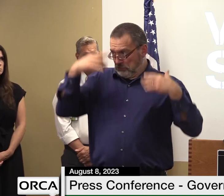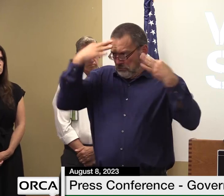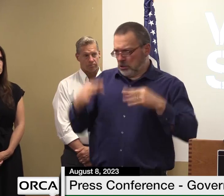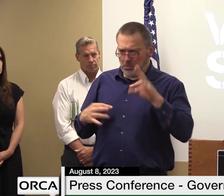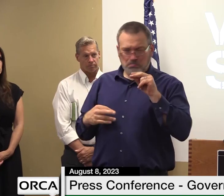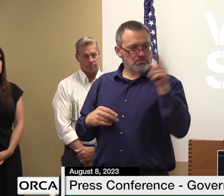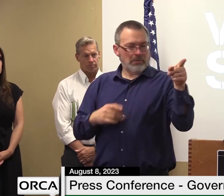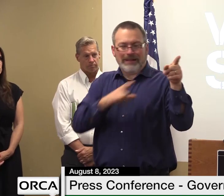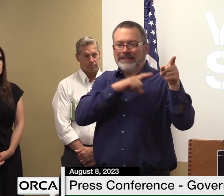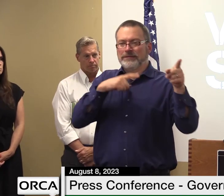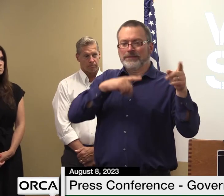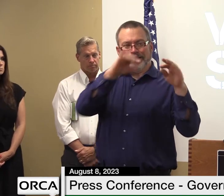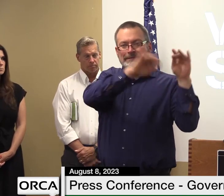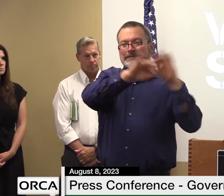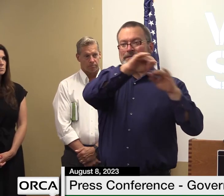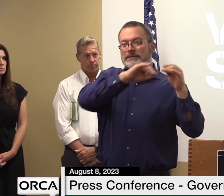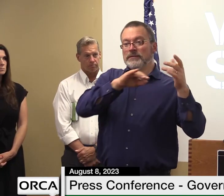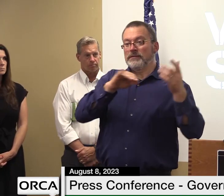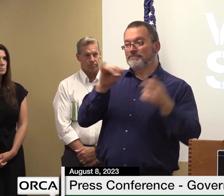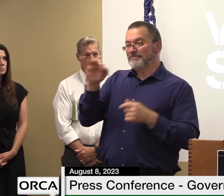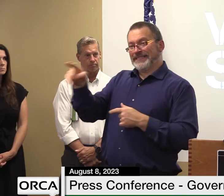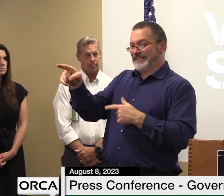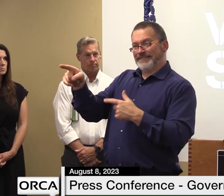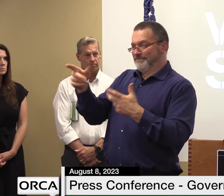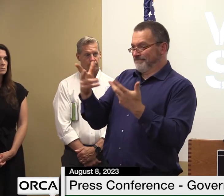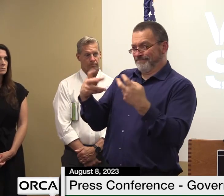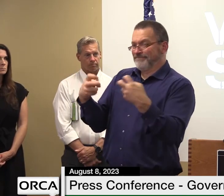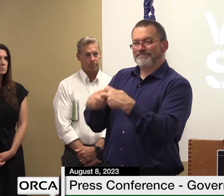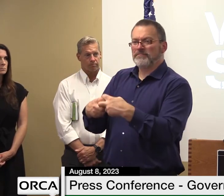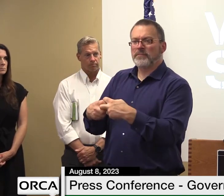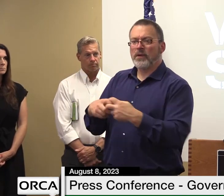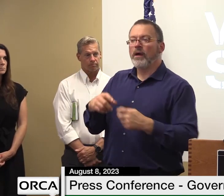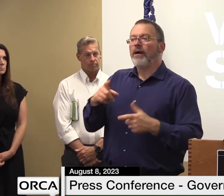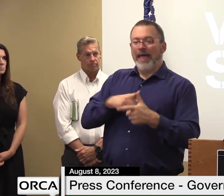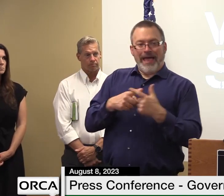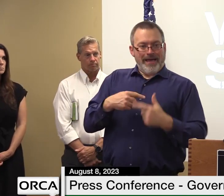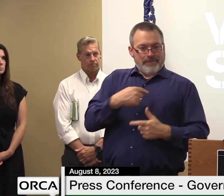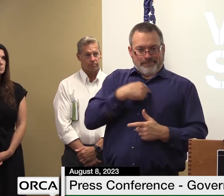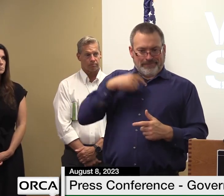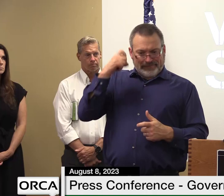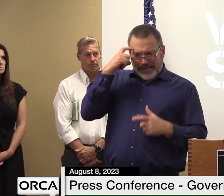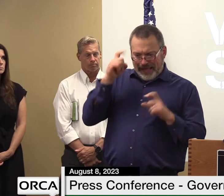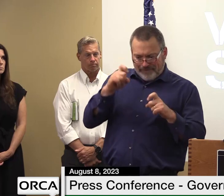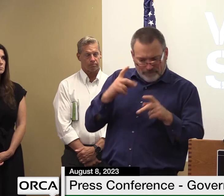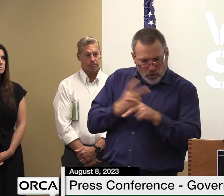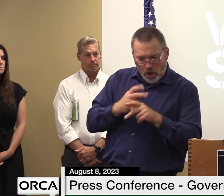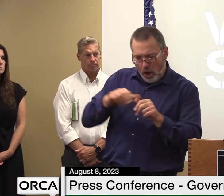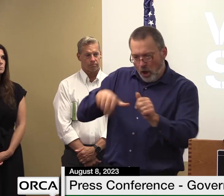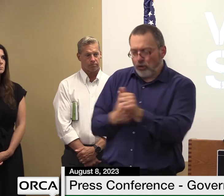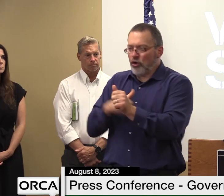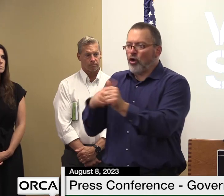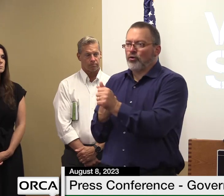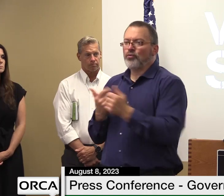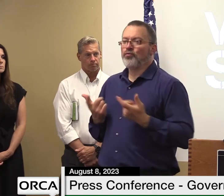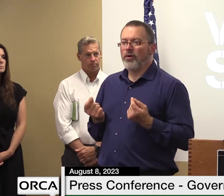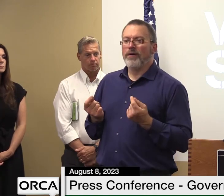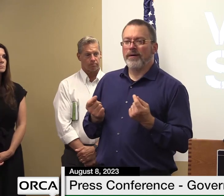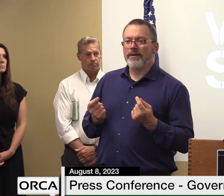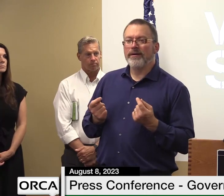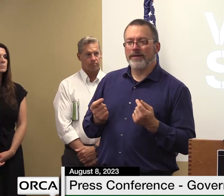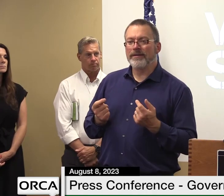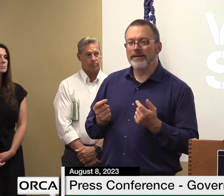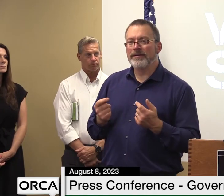simply can't do it then we we're going to have to figure another way to to accomplish that but i'm saying you can't